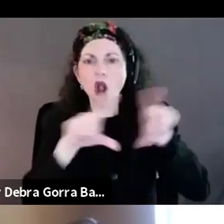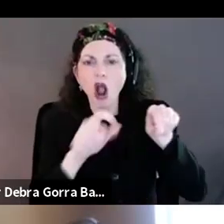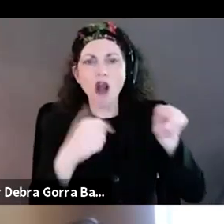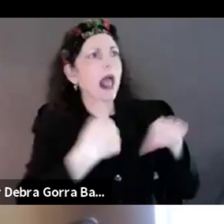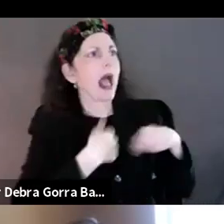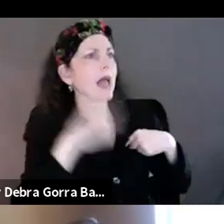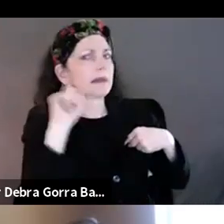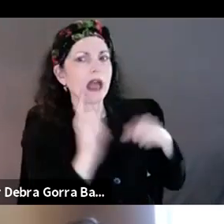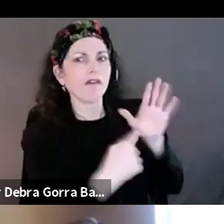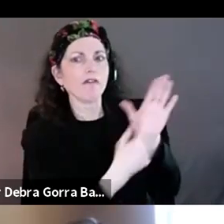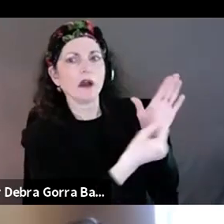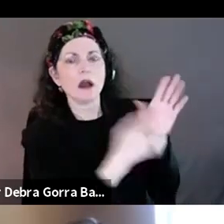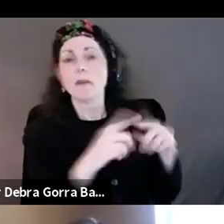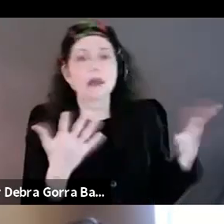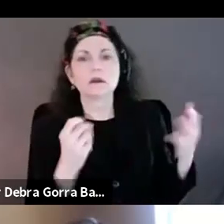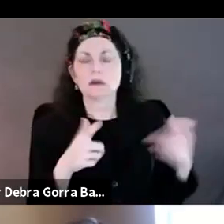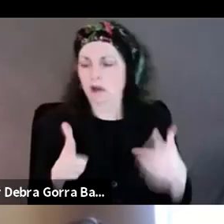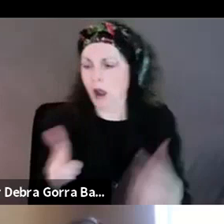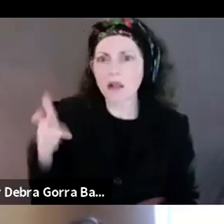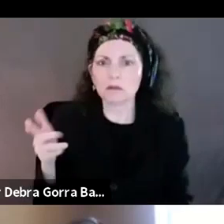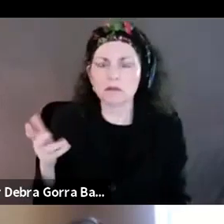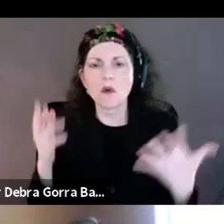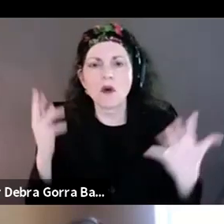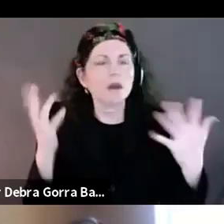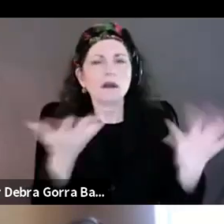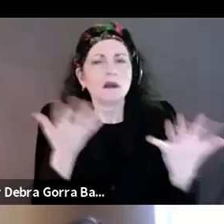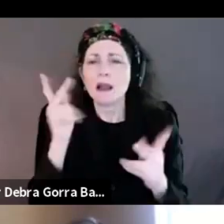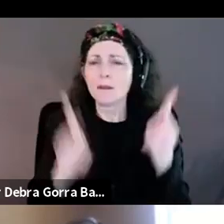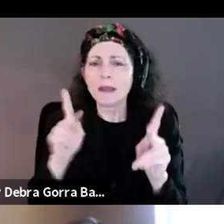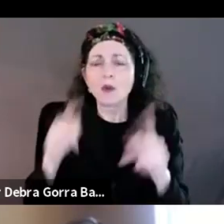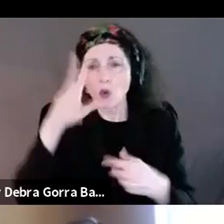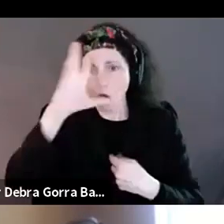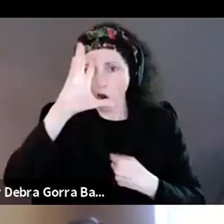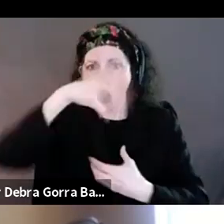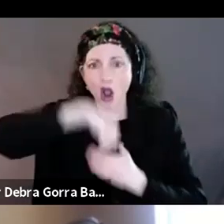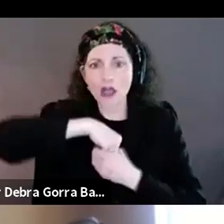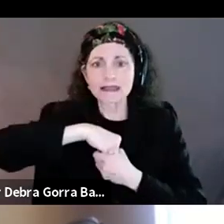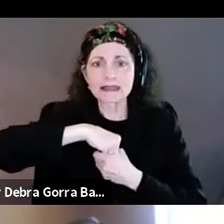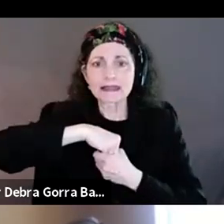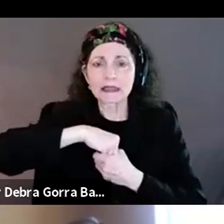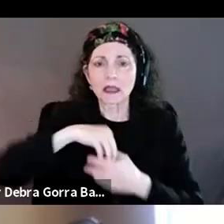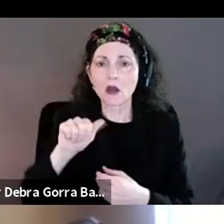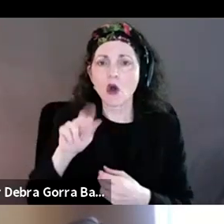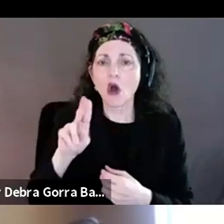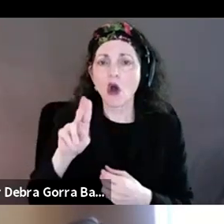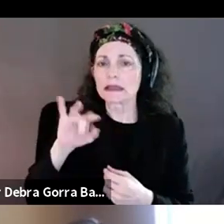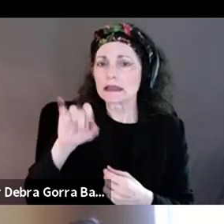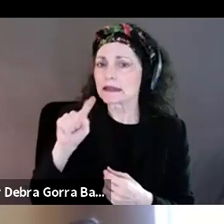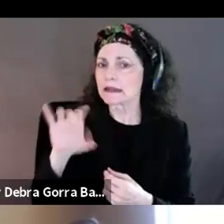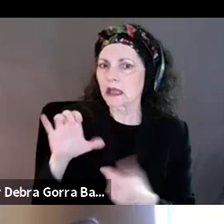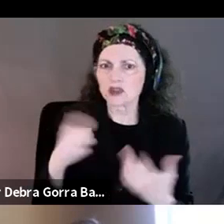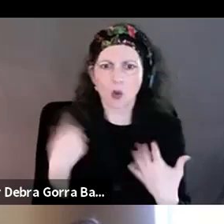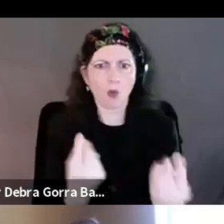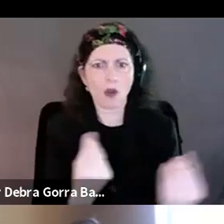And, or people who are autistic. So what are we supposed to do? Are we supposed to not be out in the world? You know, should we have